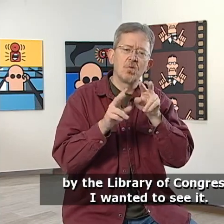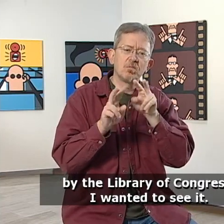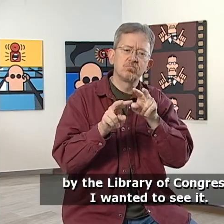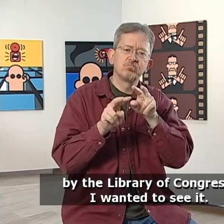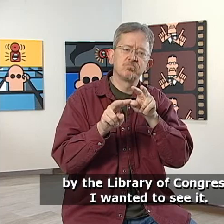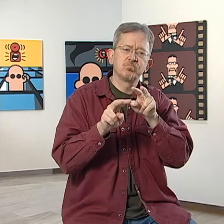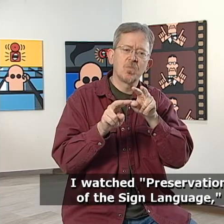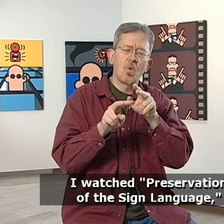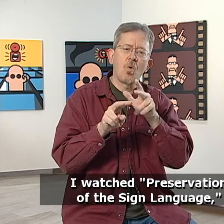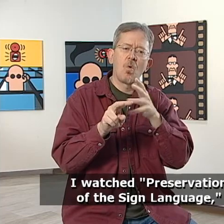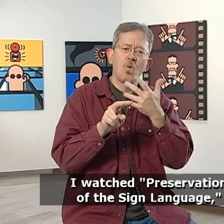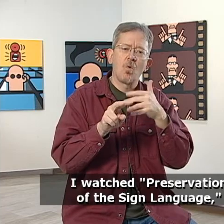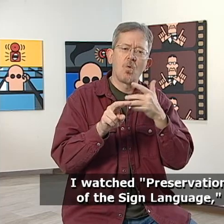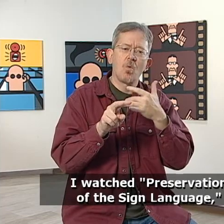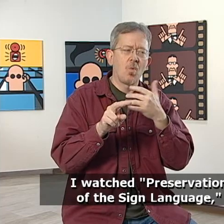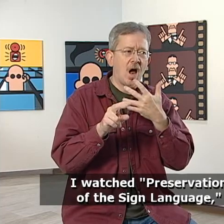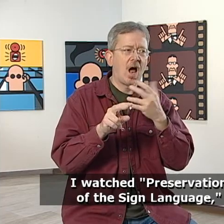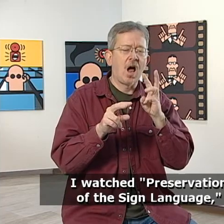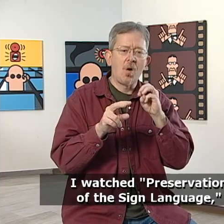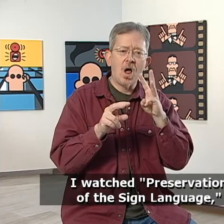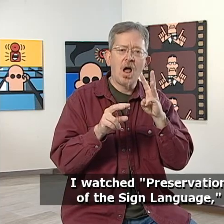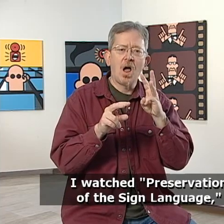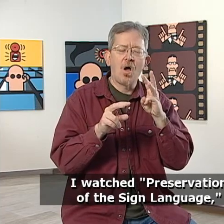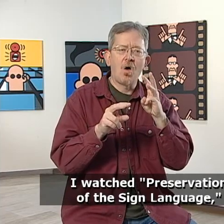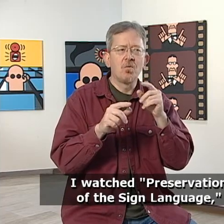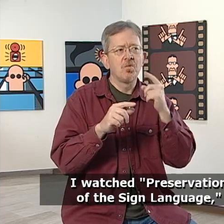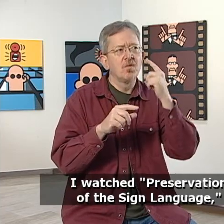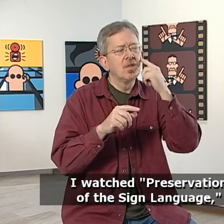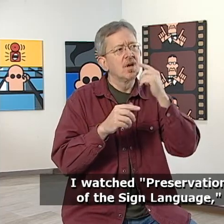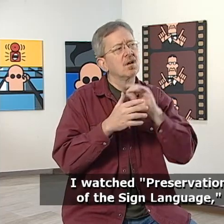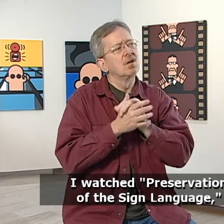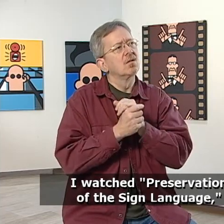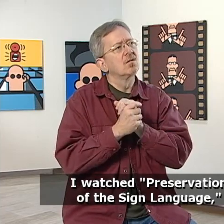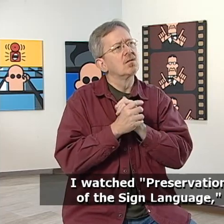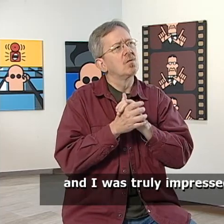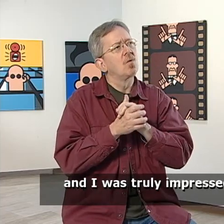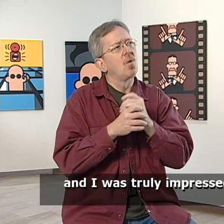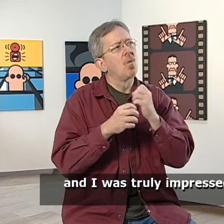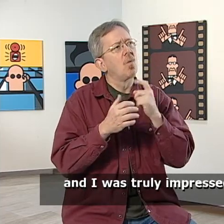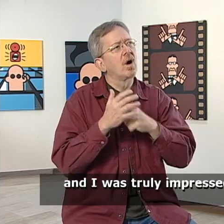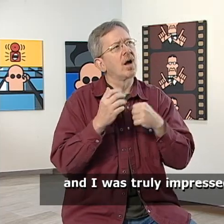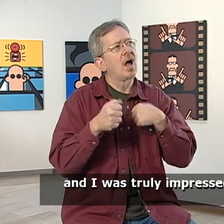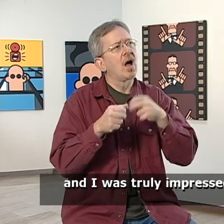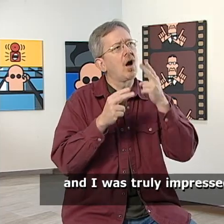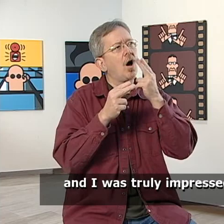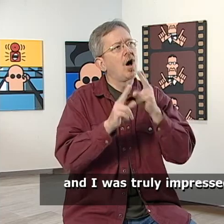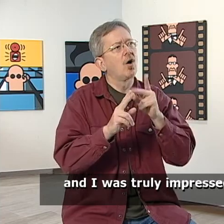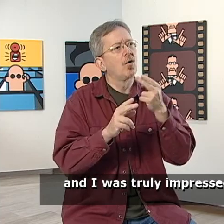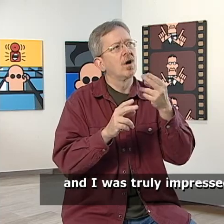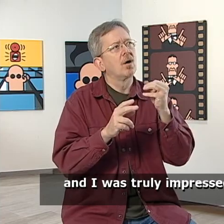it. I watched Preservation of the Sign Language, and I was truly impressed.